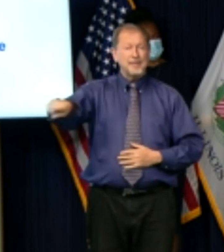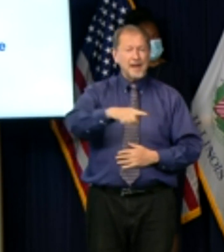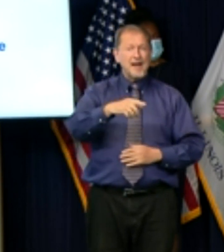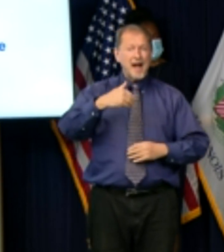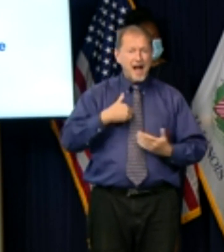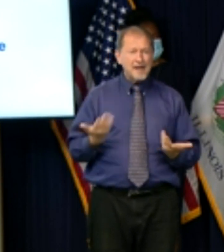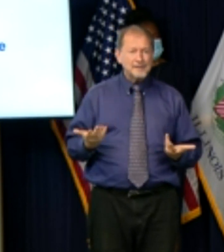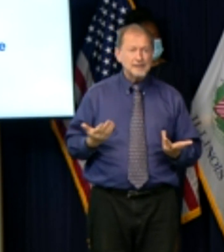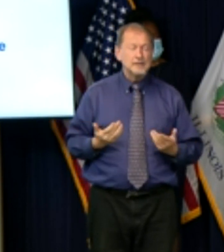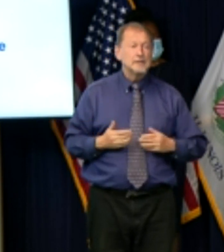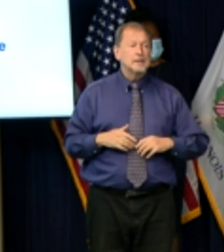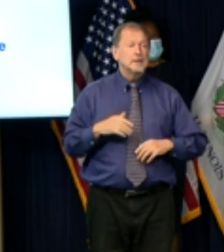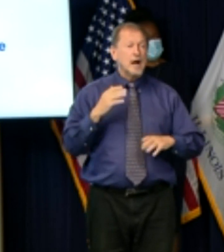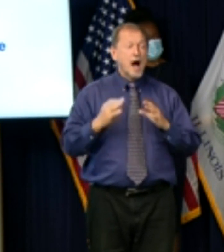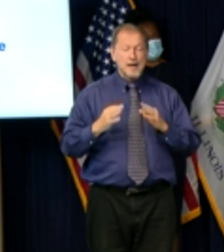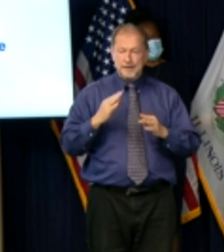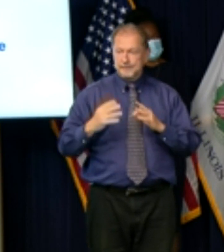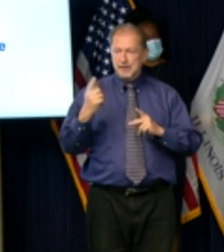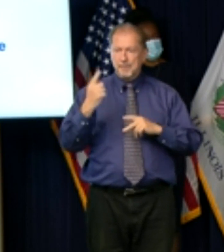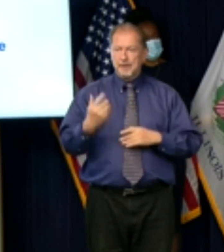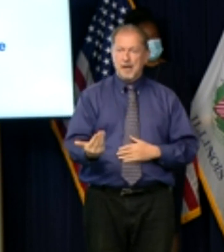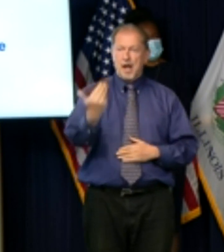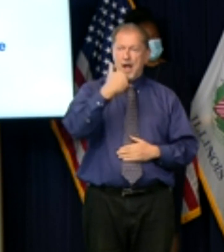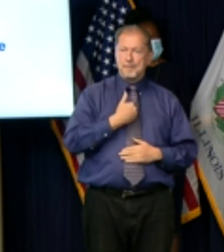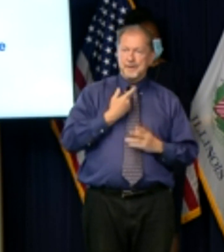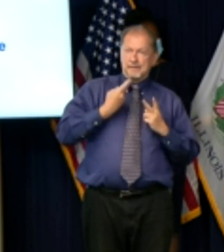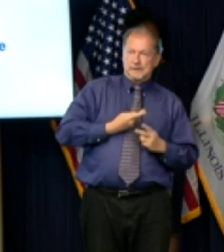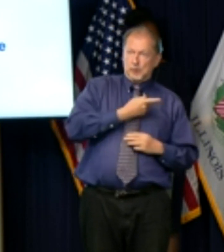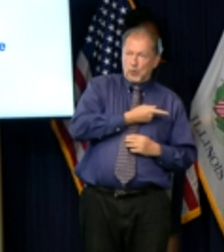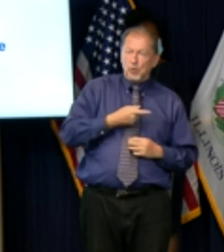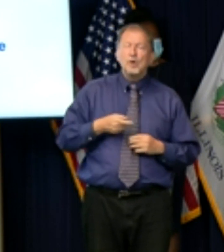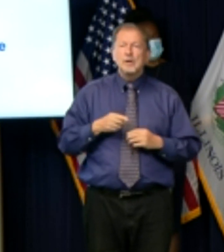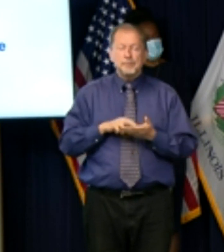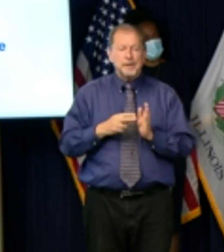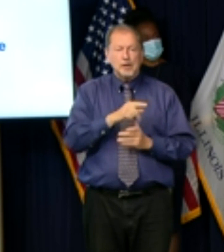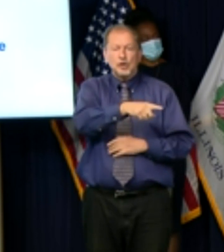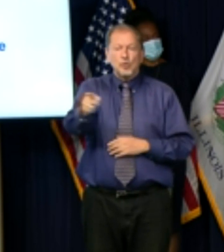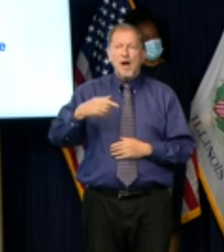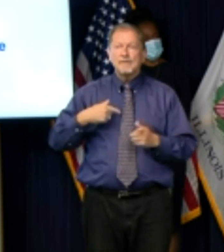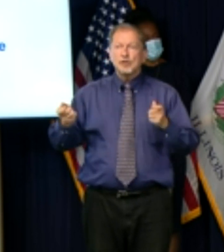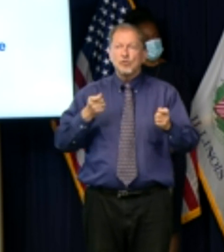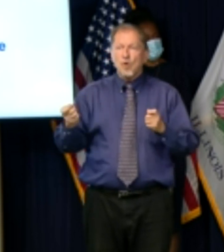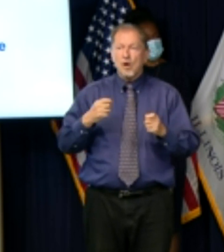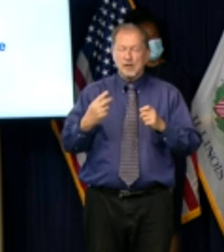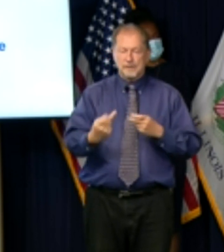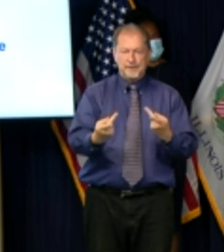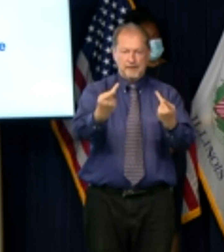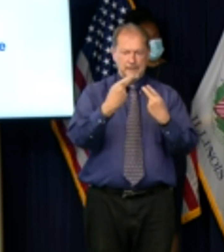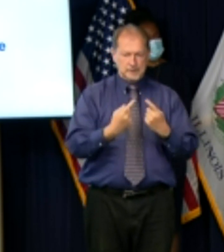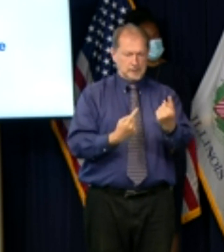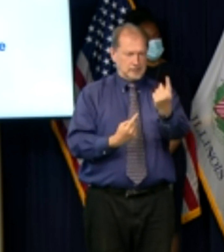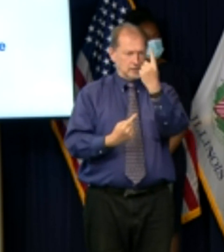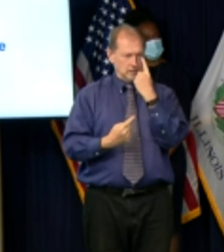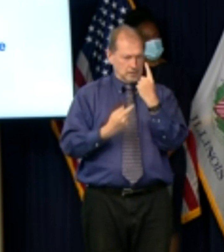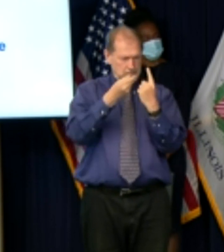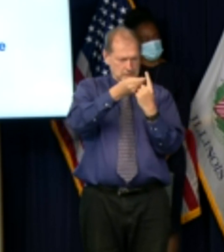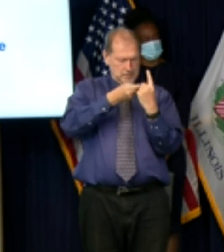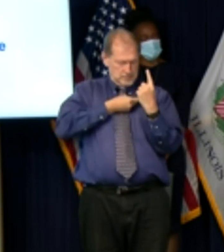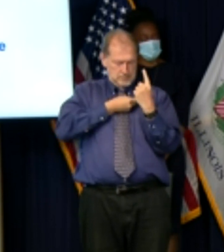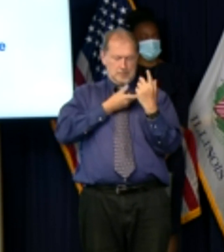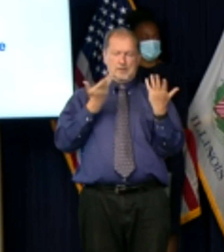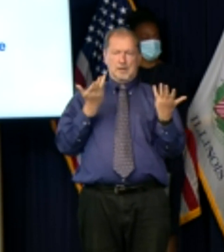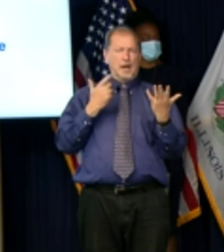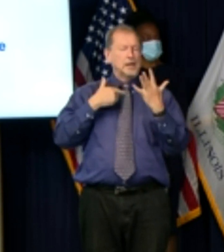wedding and comes over to visit you and and you know you get infected you end up in the hospital so that's the one